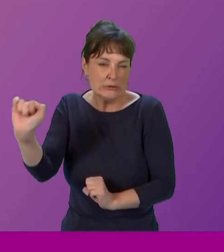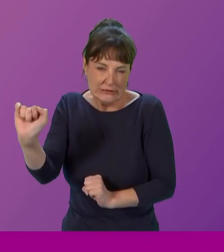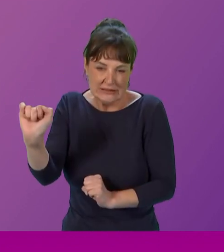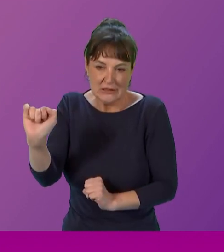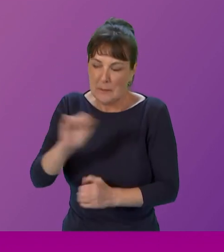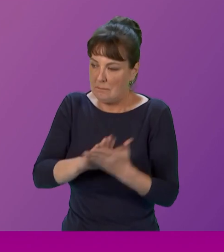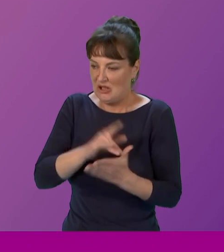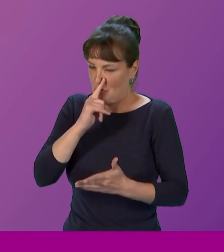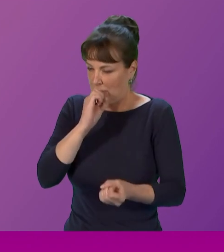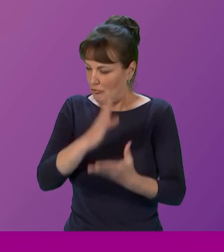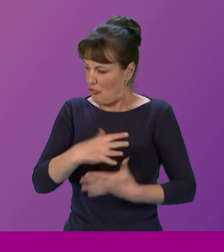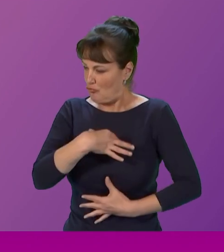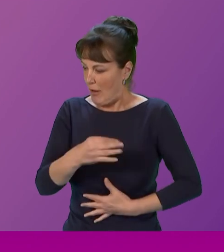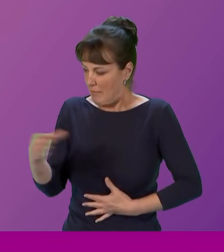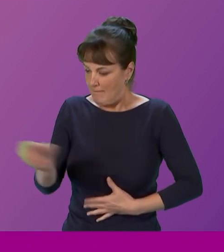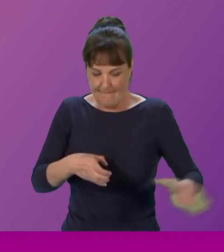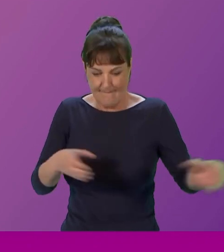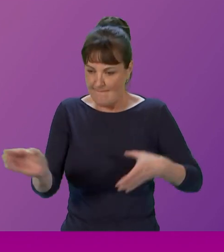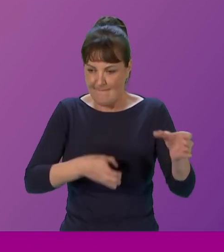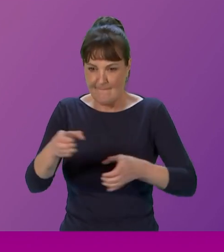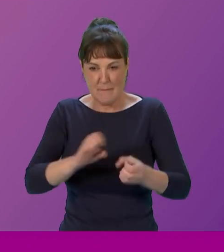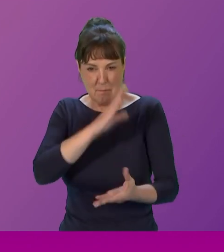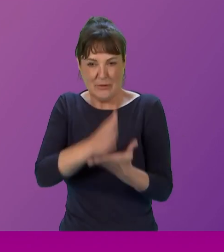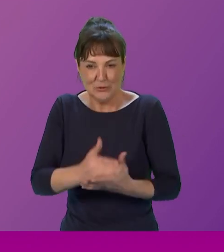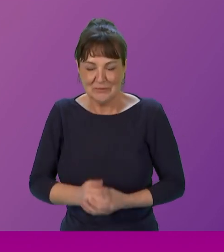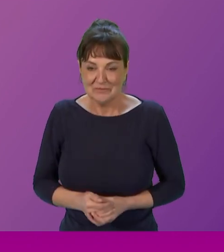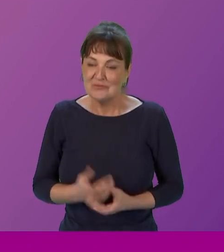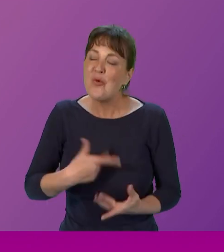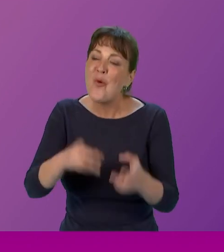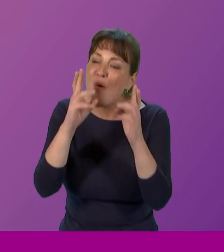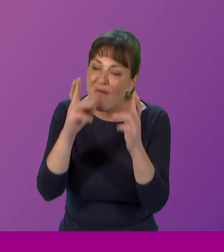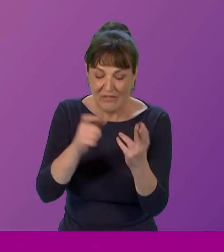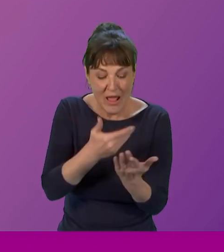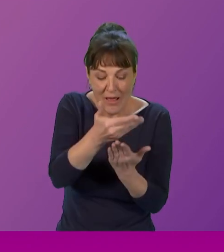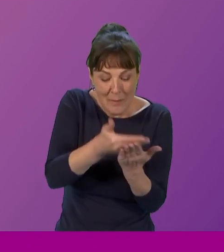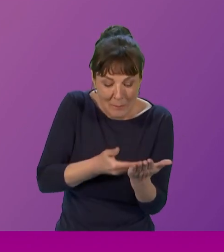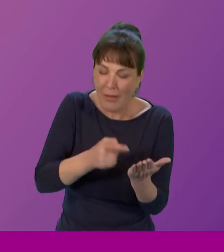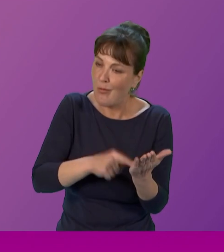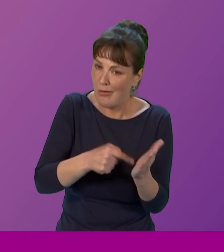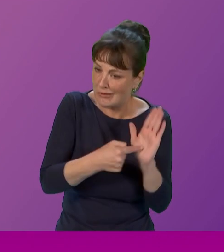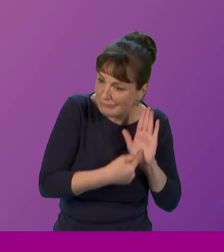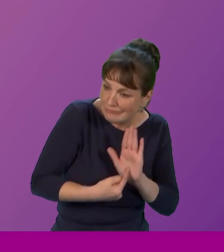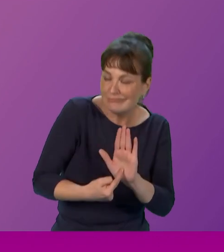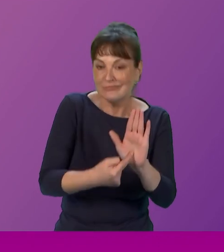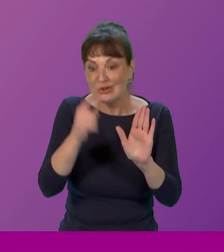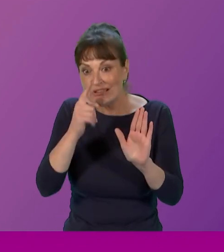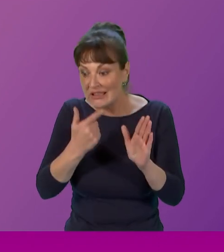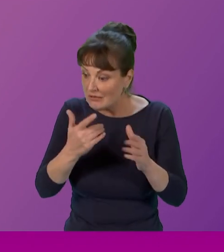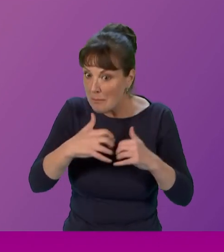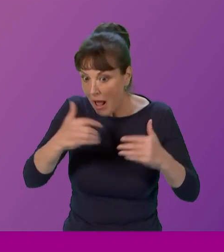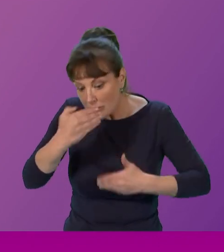um, at our heart of this bill. So hopefully, um, you'll see more about this, um, traveling through the parliament in due course. And Beatrice?